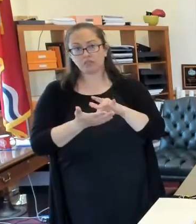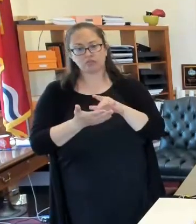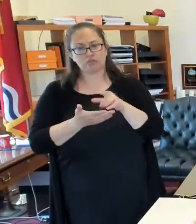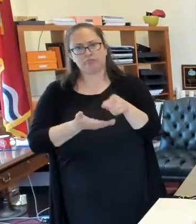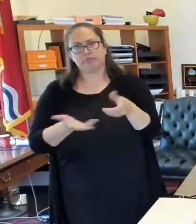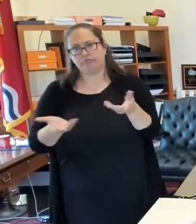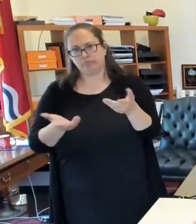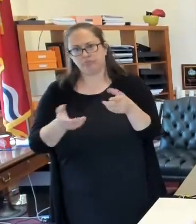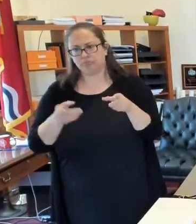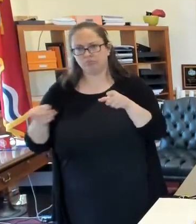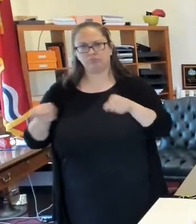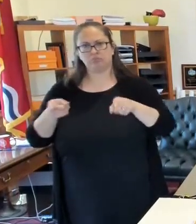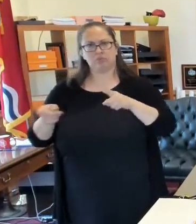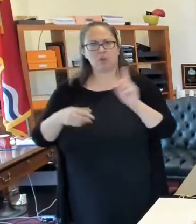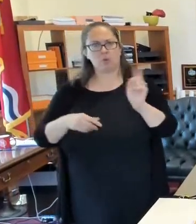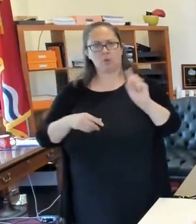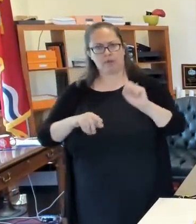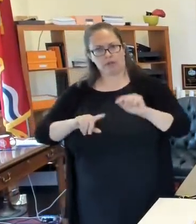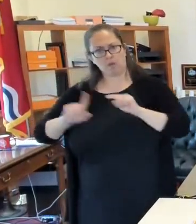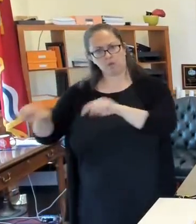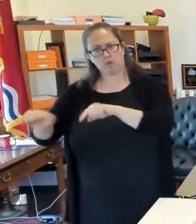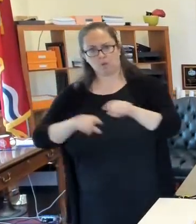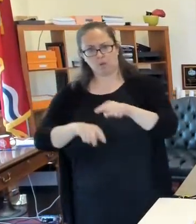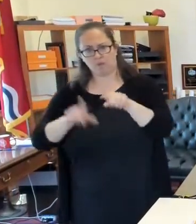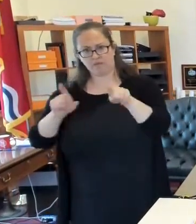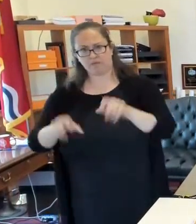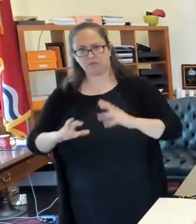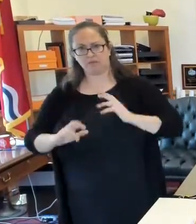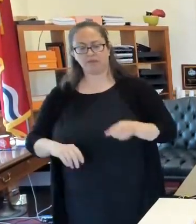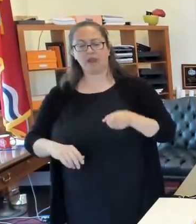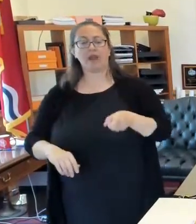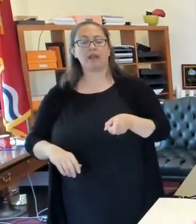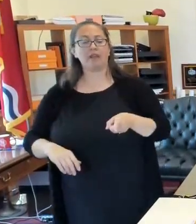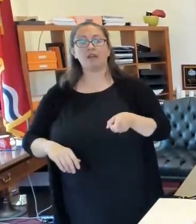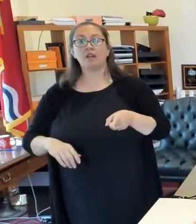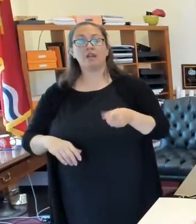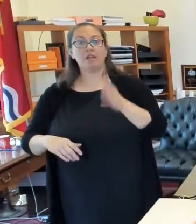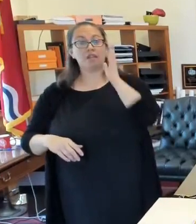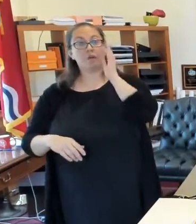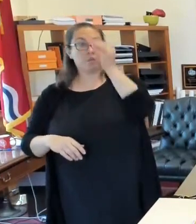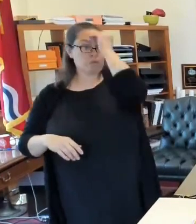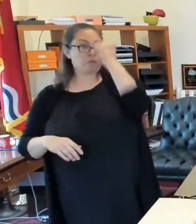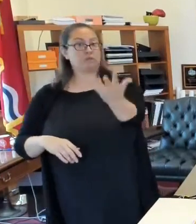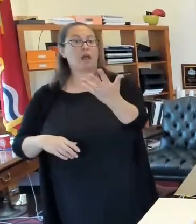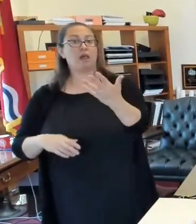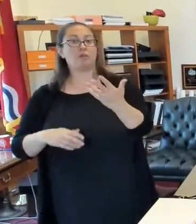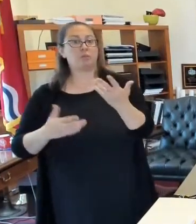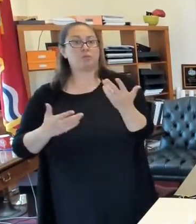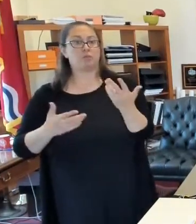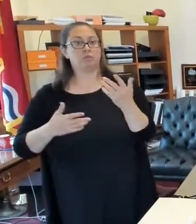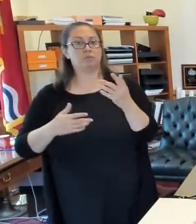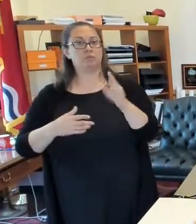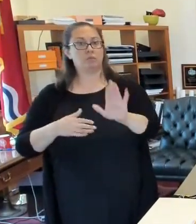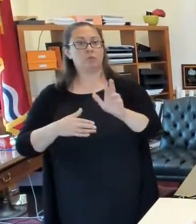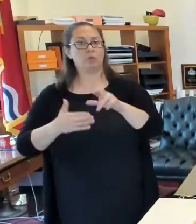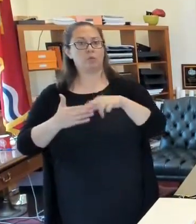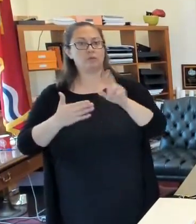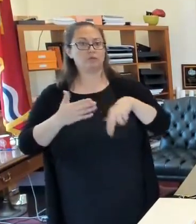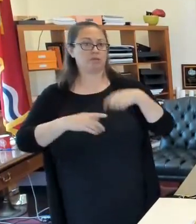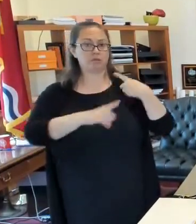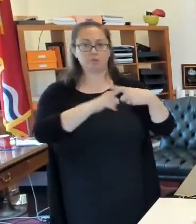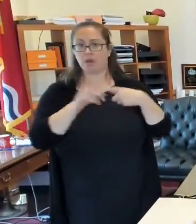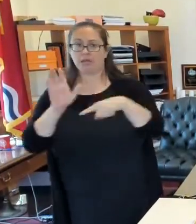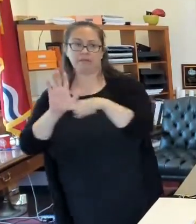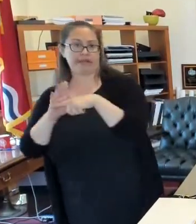spot will notify you of your test results, just like any medical test result that you would have.